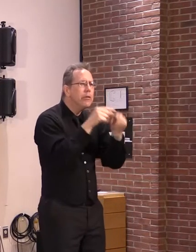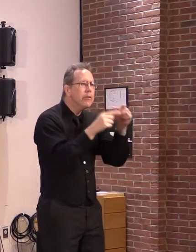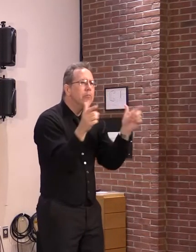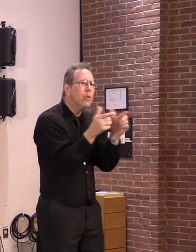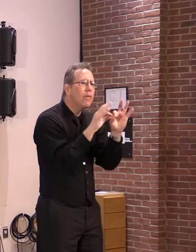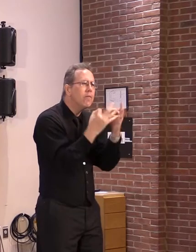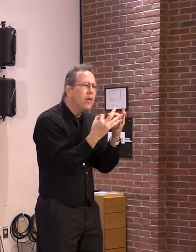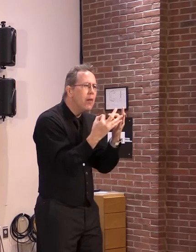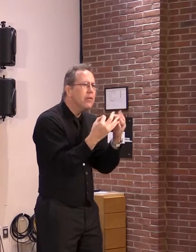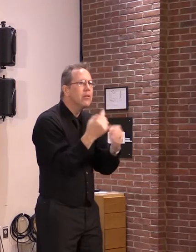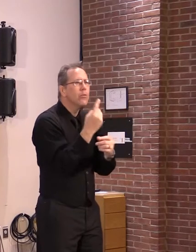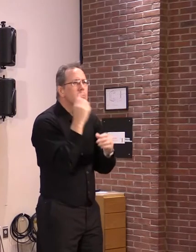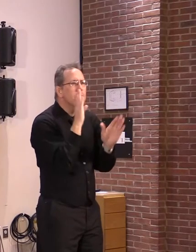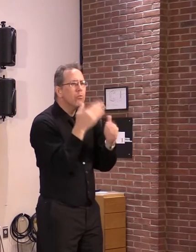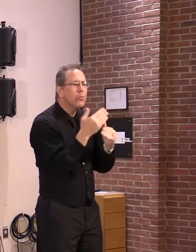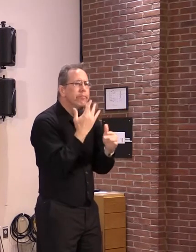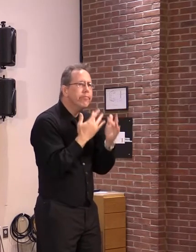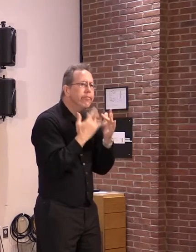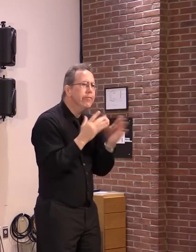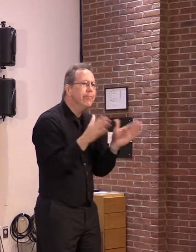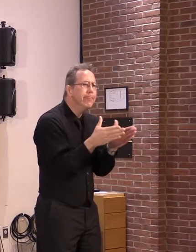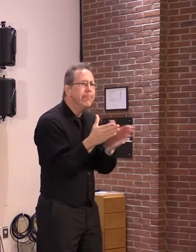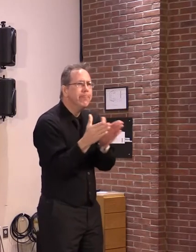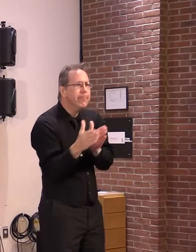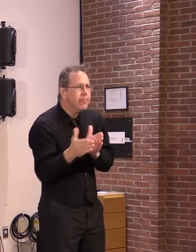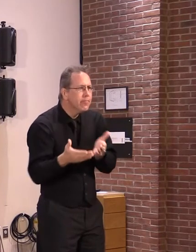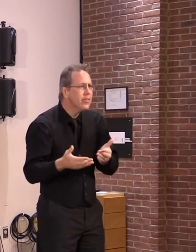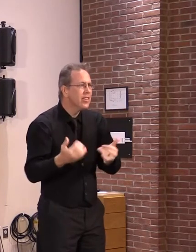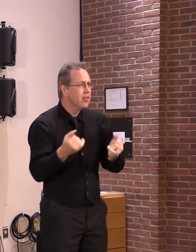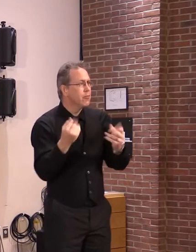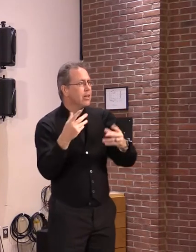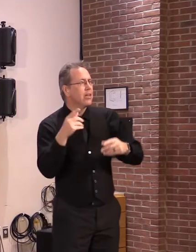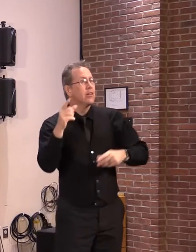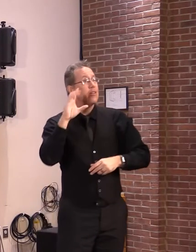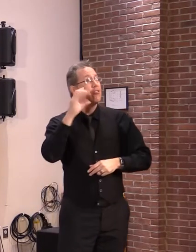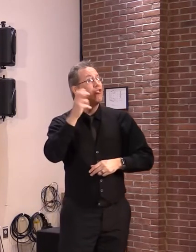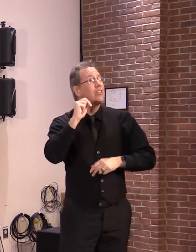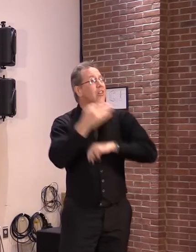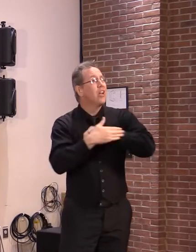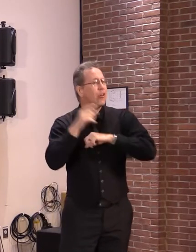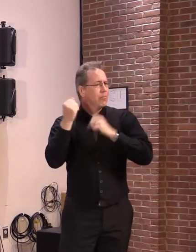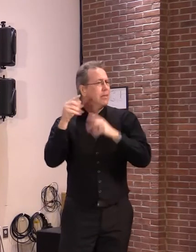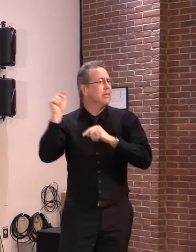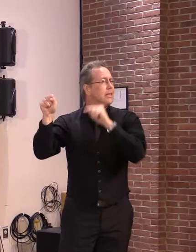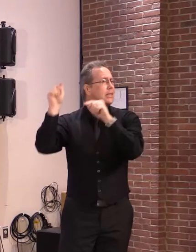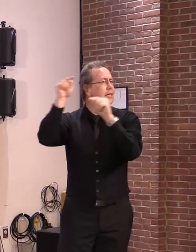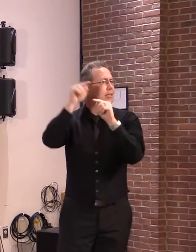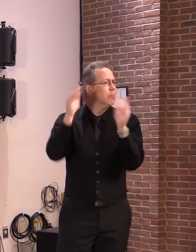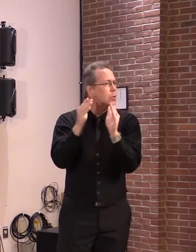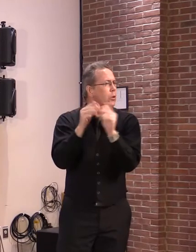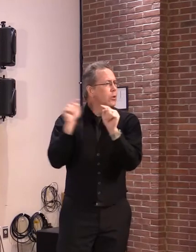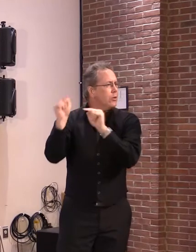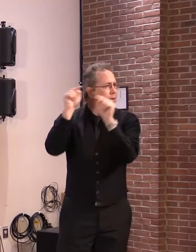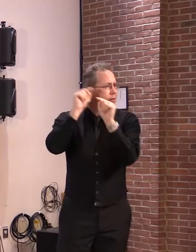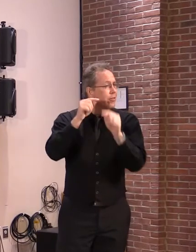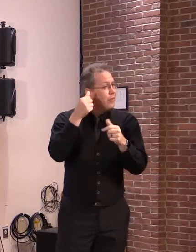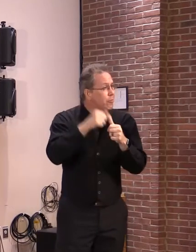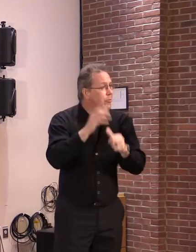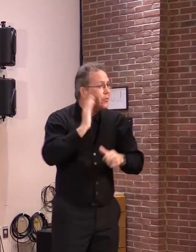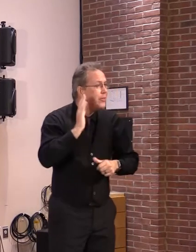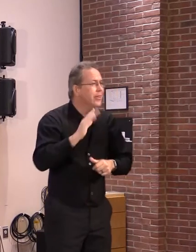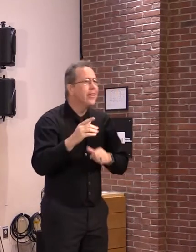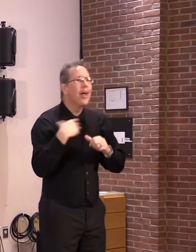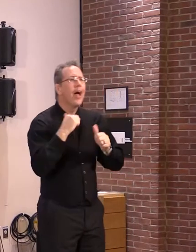And we've seen a lot of those in Chittinick County. But if you remember the Building Homes Together campaign, the Vermont Futures